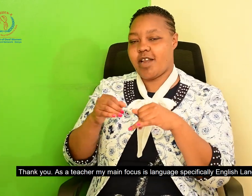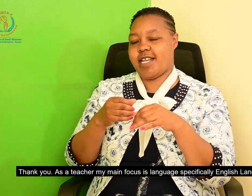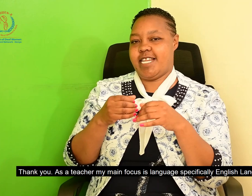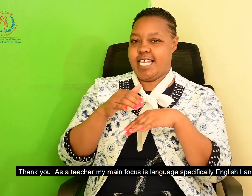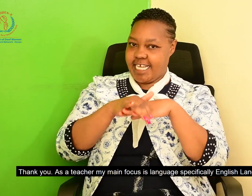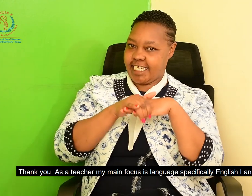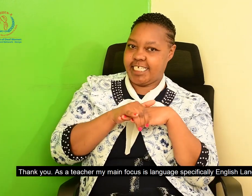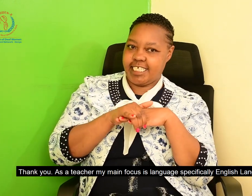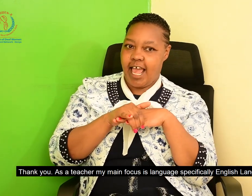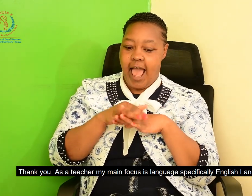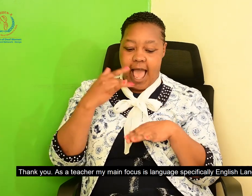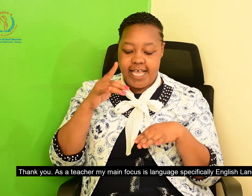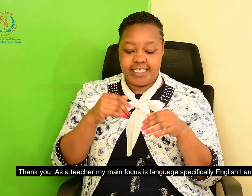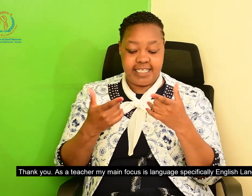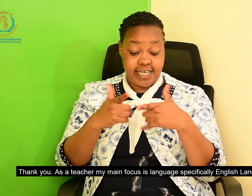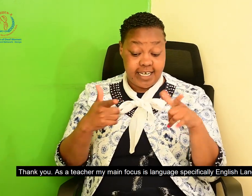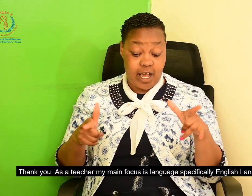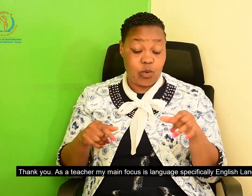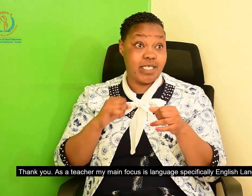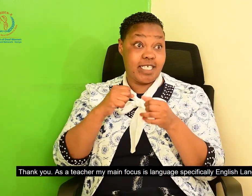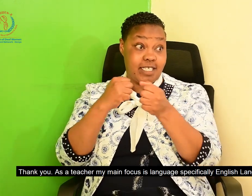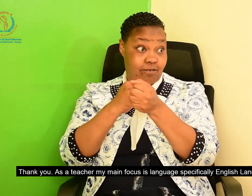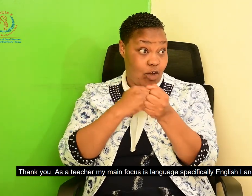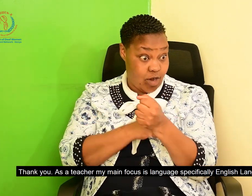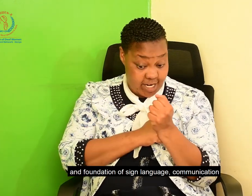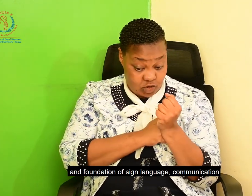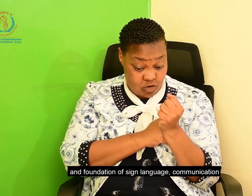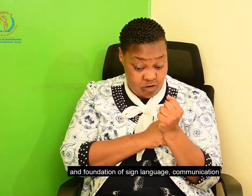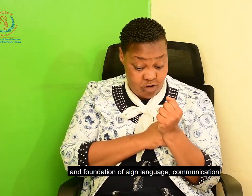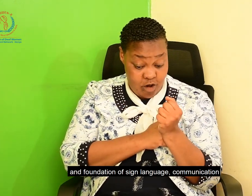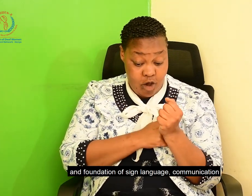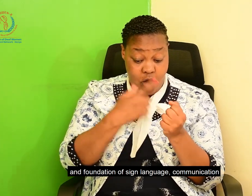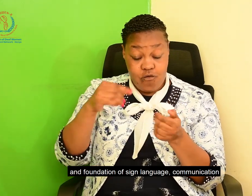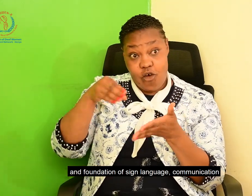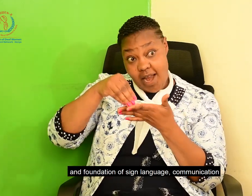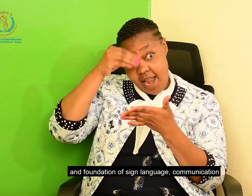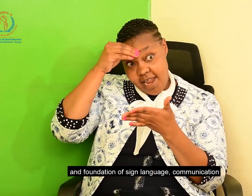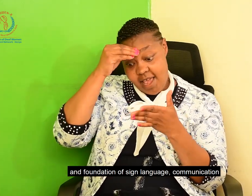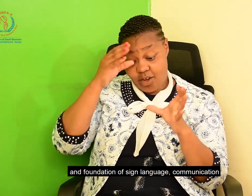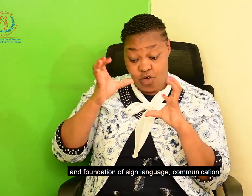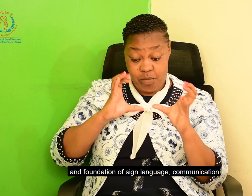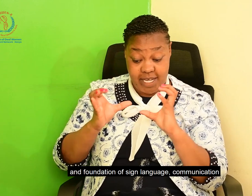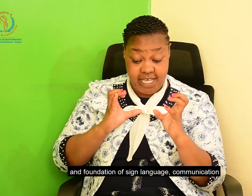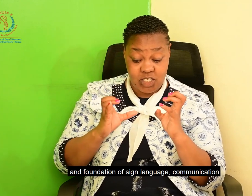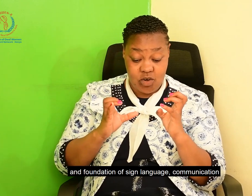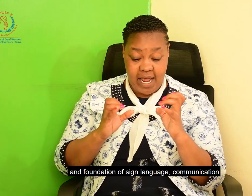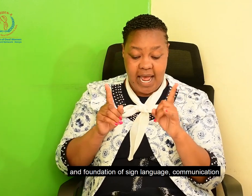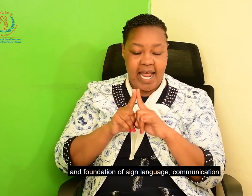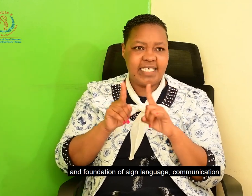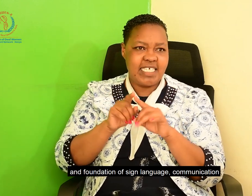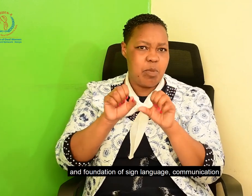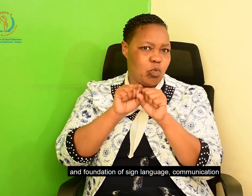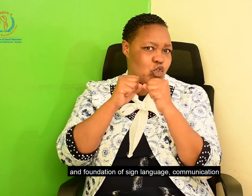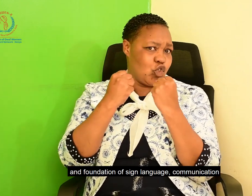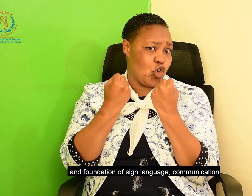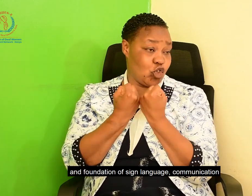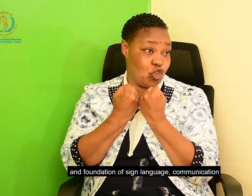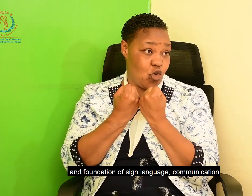language and specifically English language and also foundation in sign language. So, learning communication